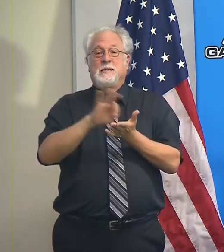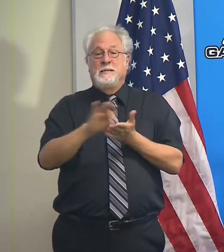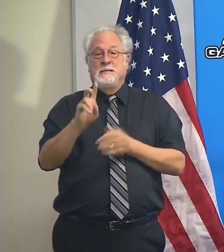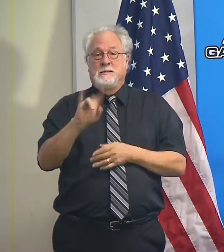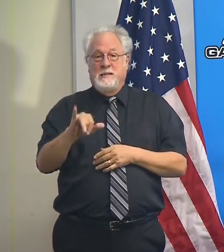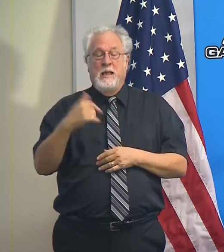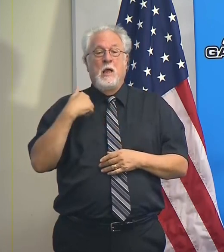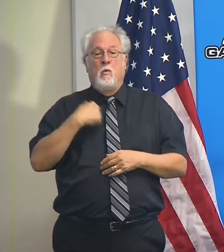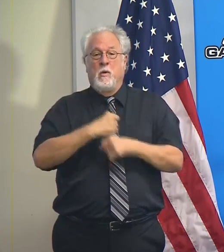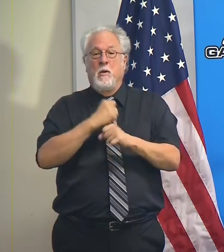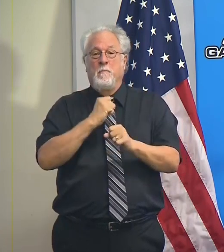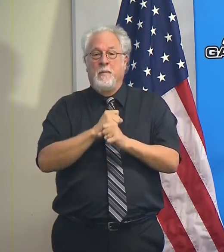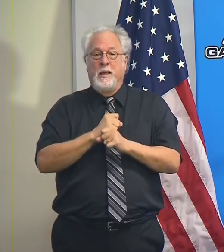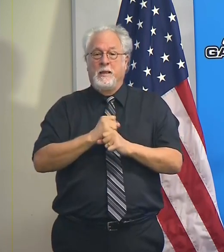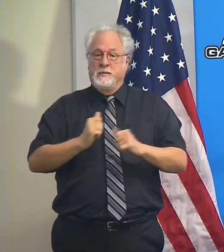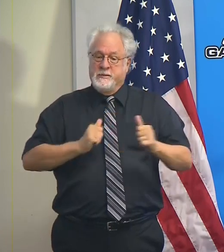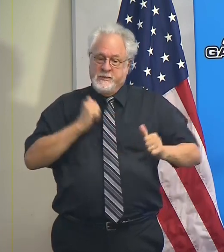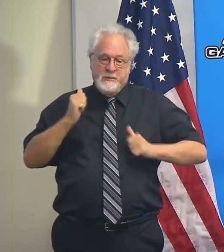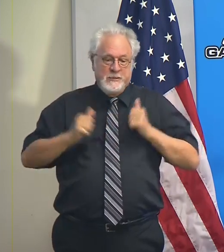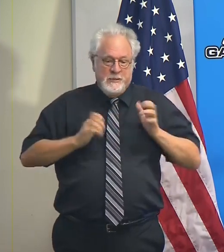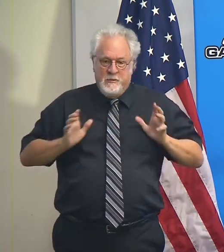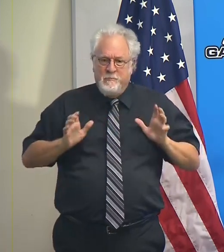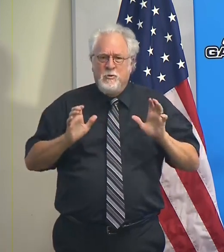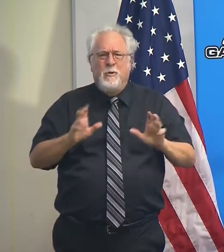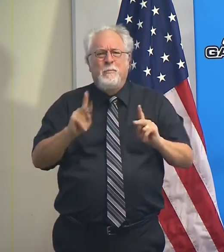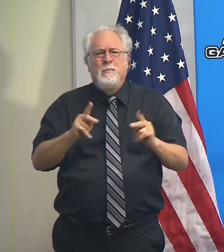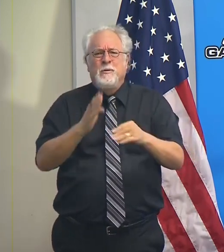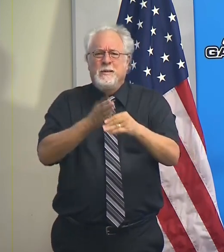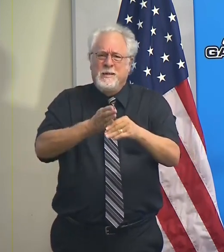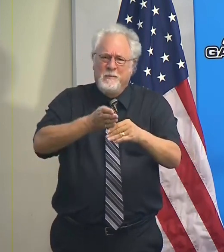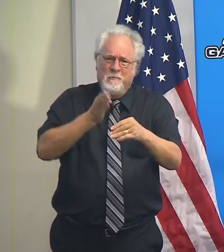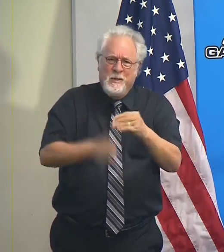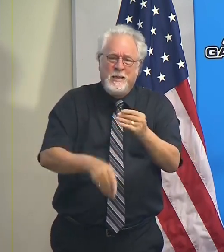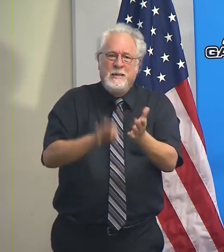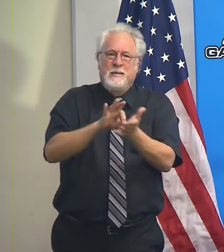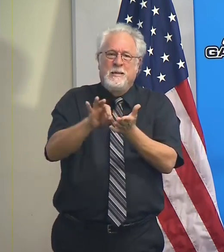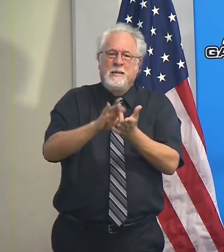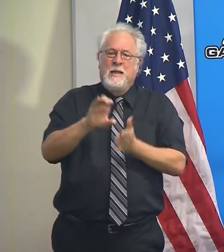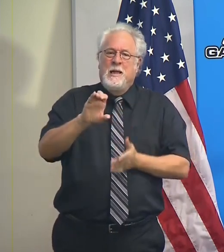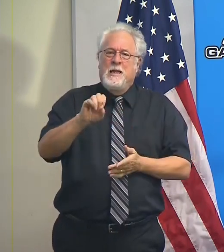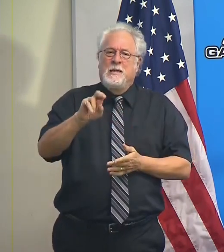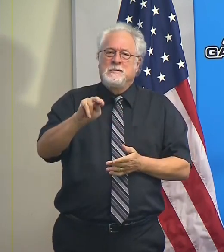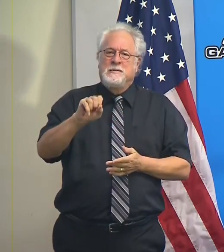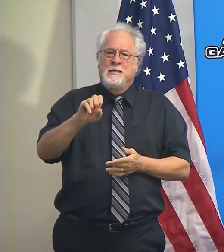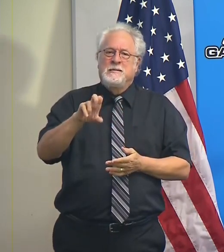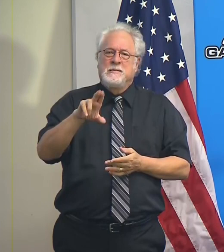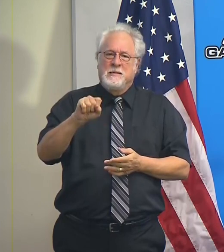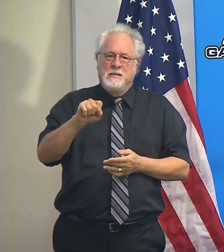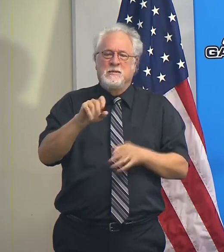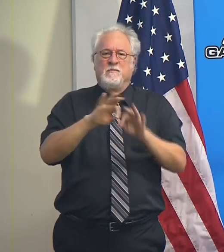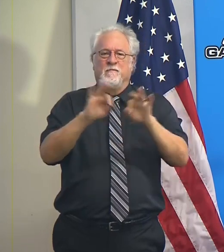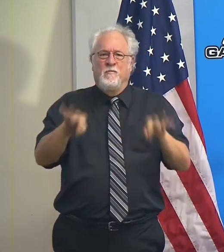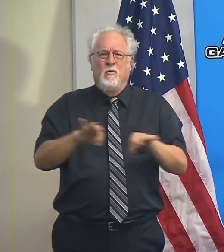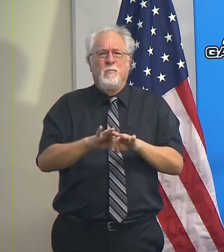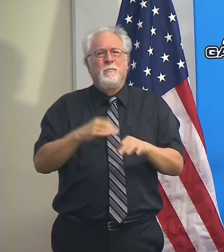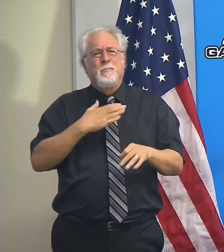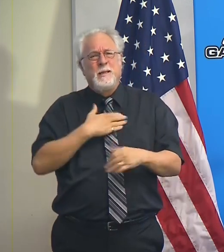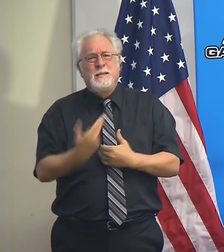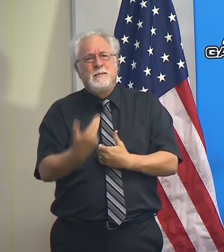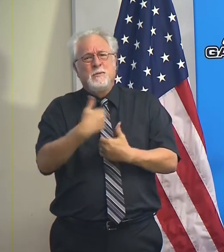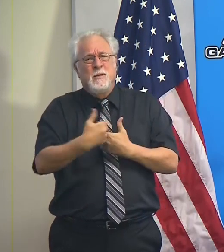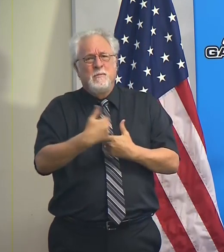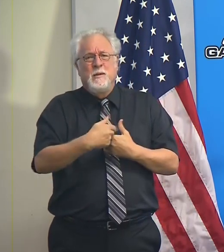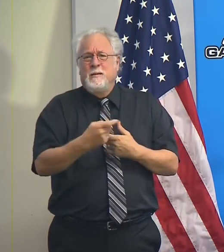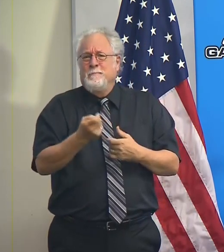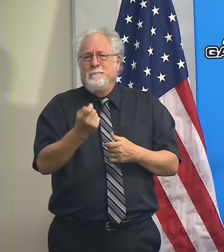where we're going to make a robust push to get people to complete their census forms. It really is critical that everyone participates. It